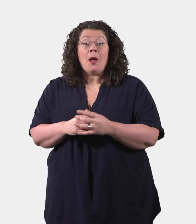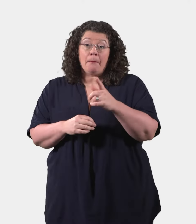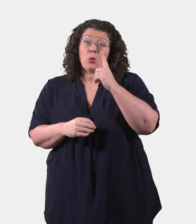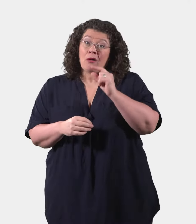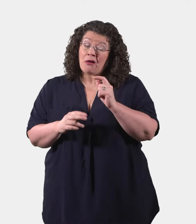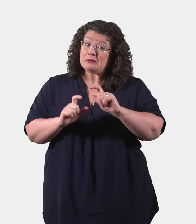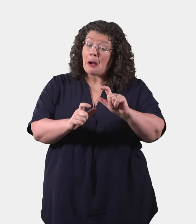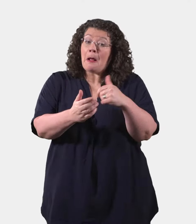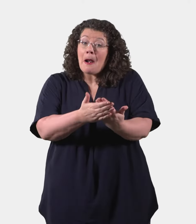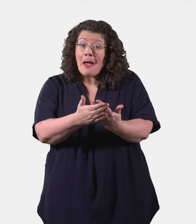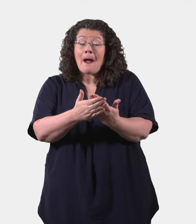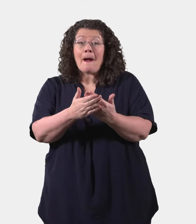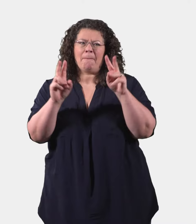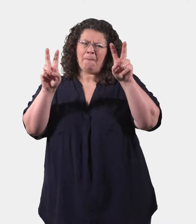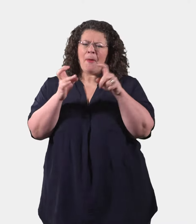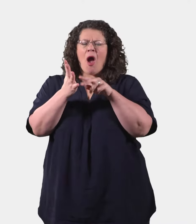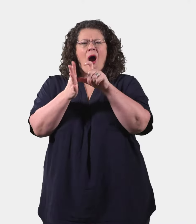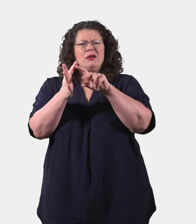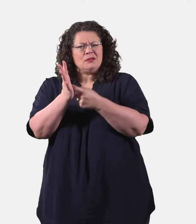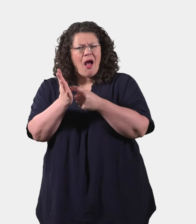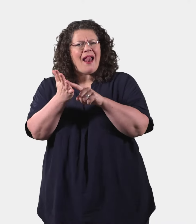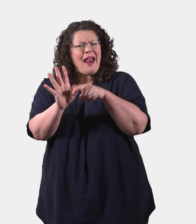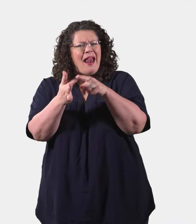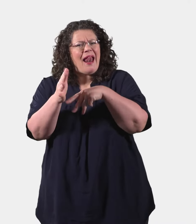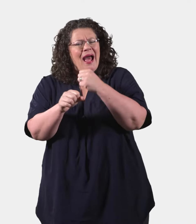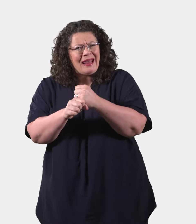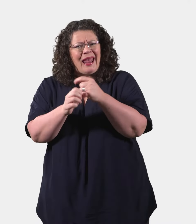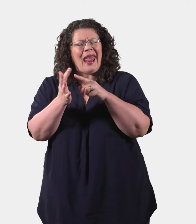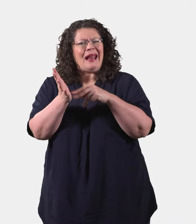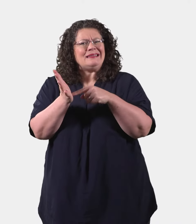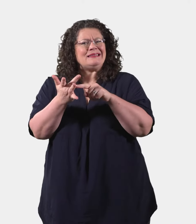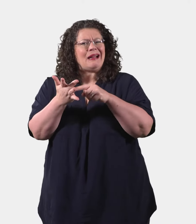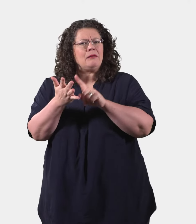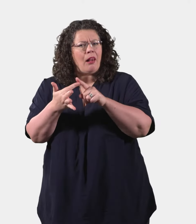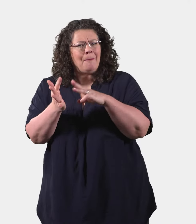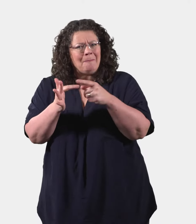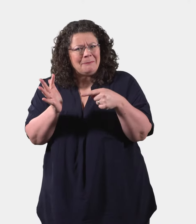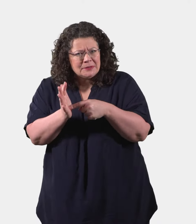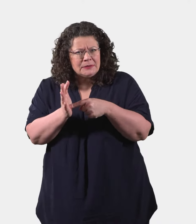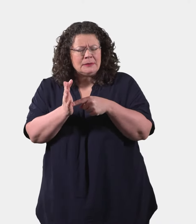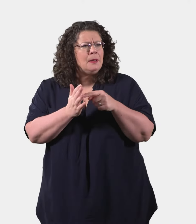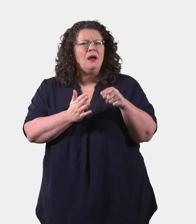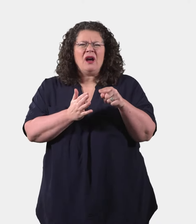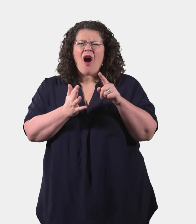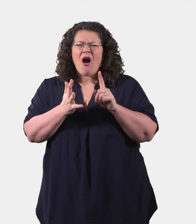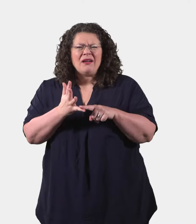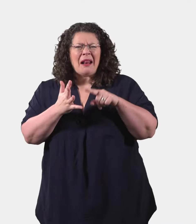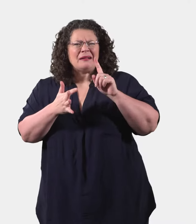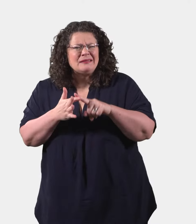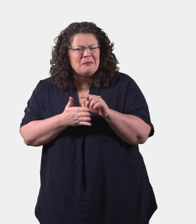claim an Underlying Entitlement. Underlying Entitlement means you would usually get Carer's Allowance if you did